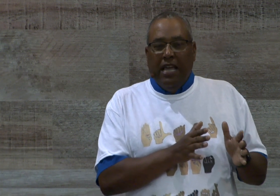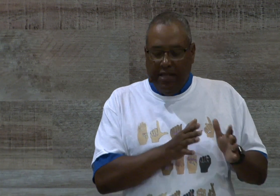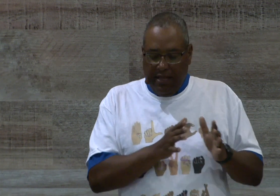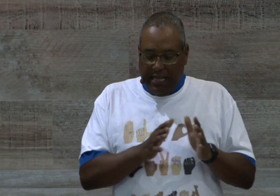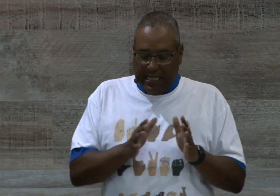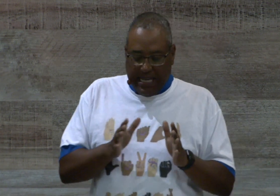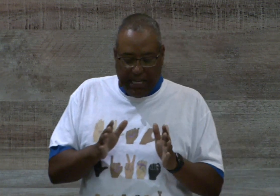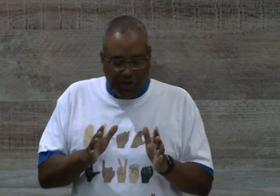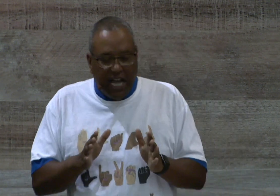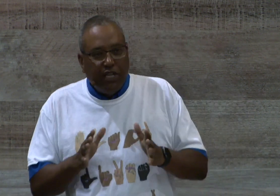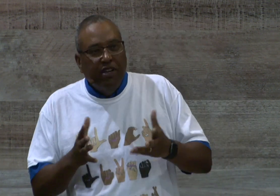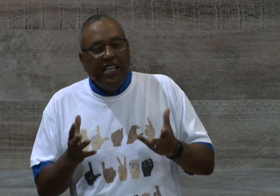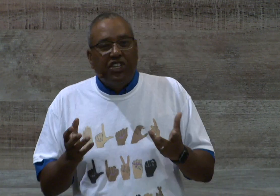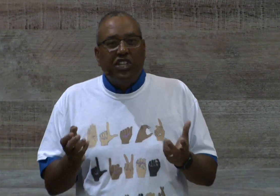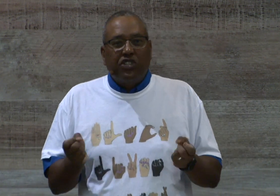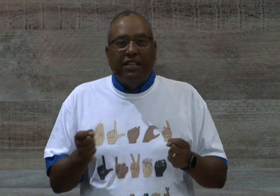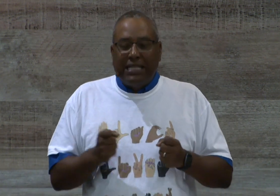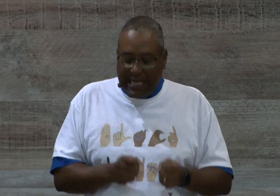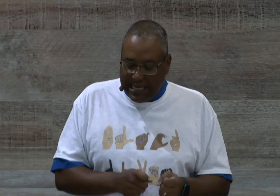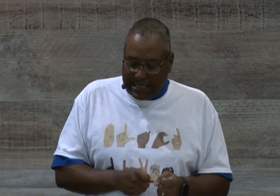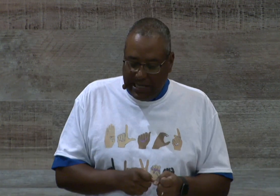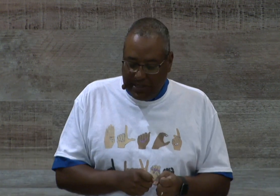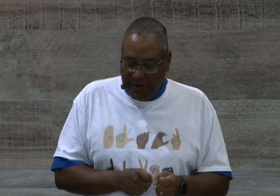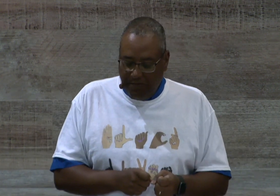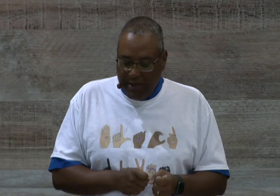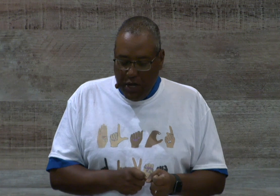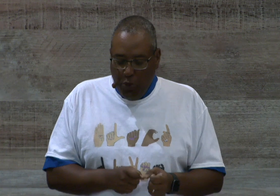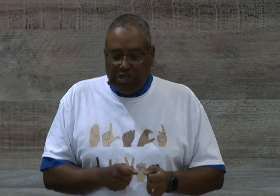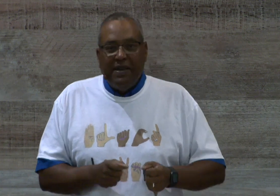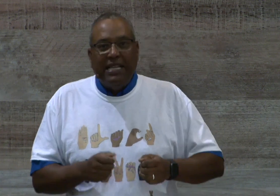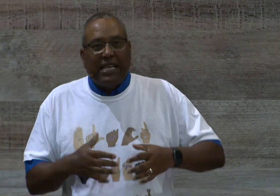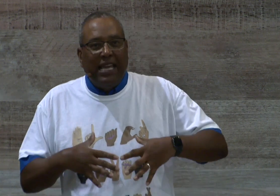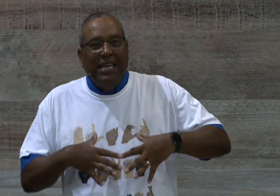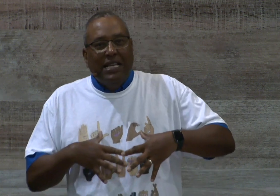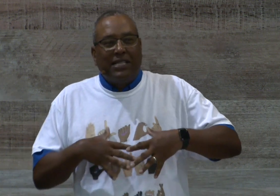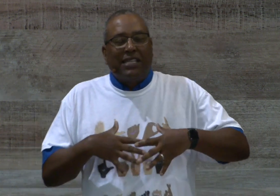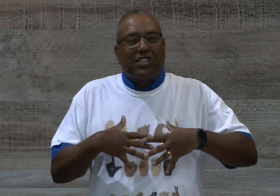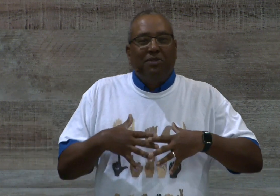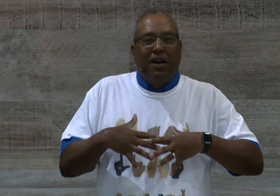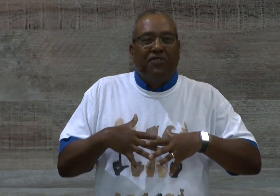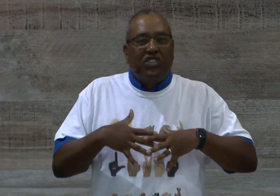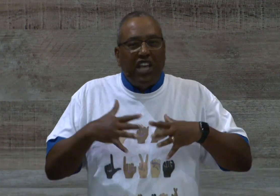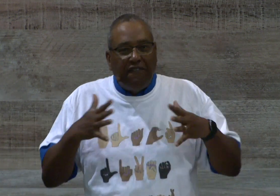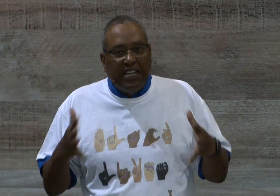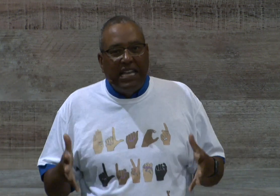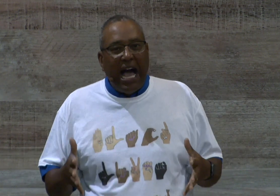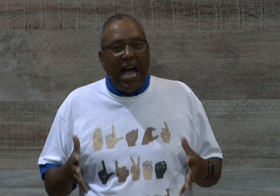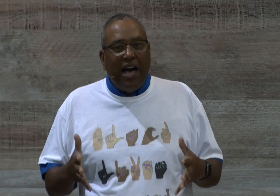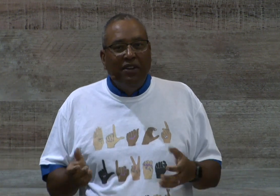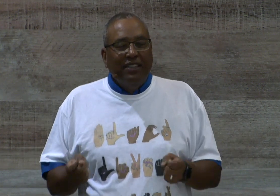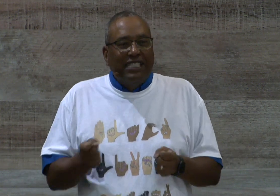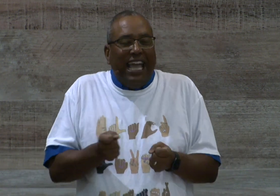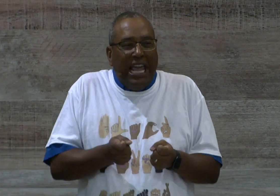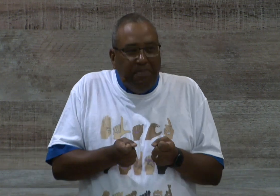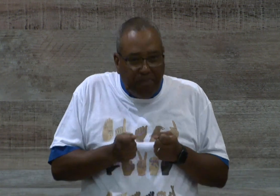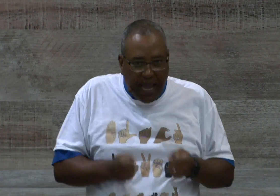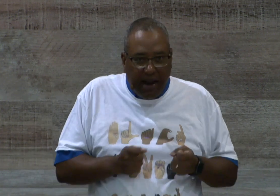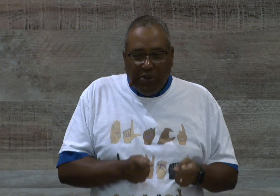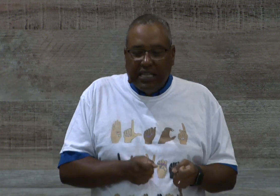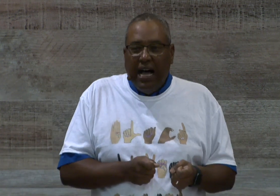They're saying they're trying to insist on asceticism, which means a system of self-denial to gain merit with God,